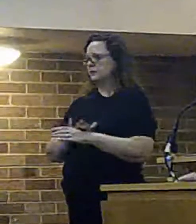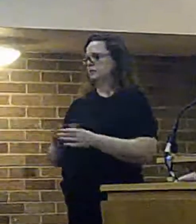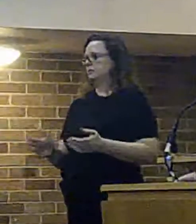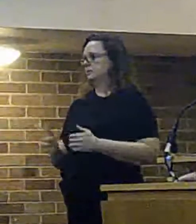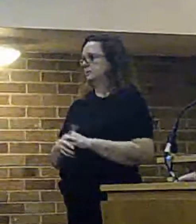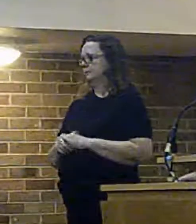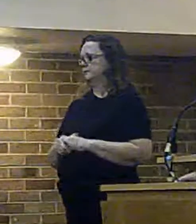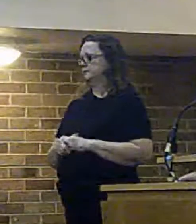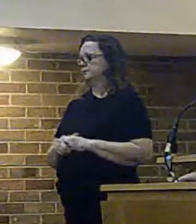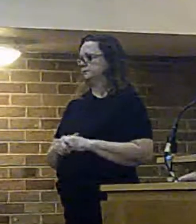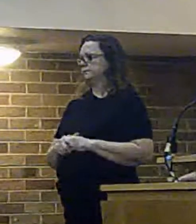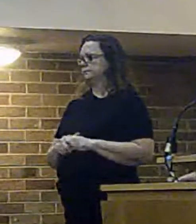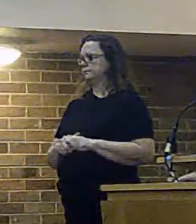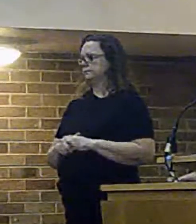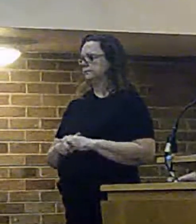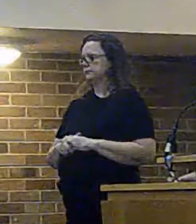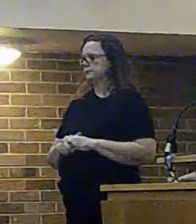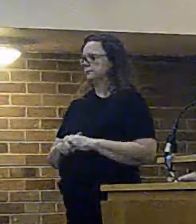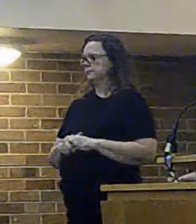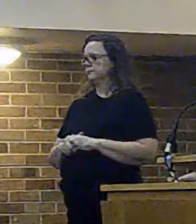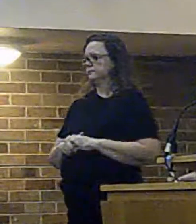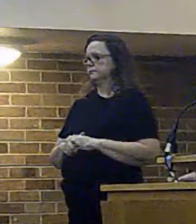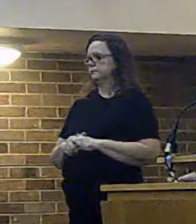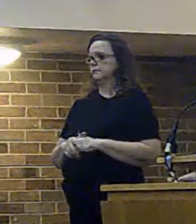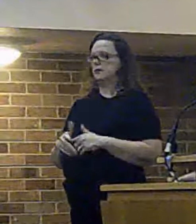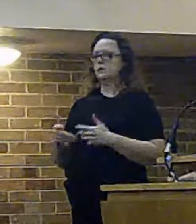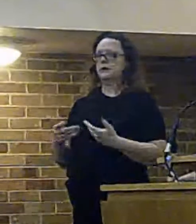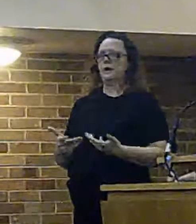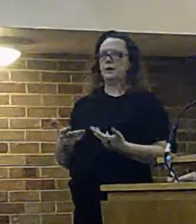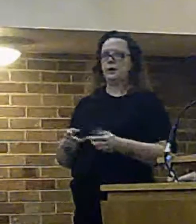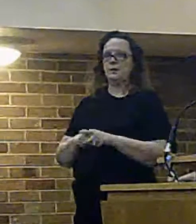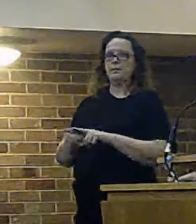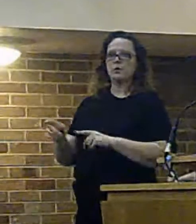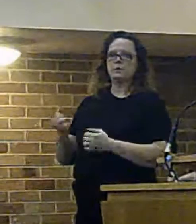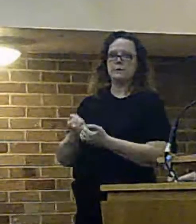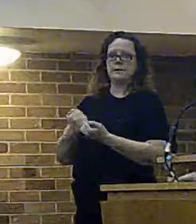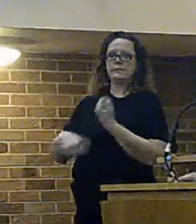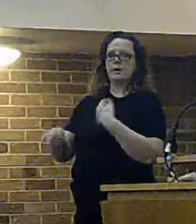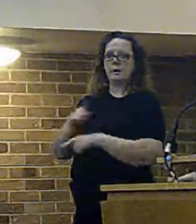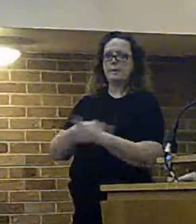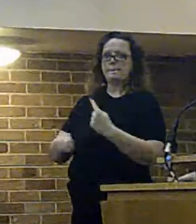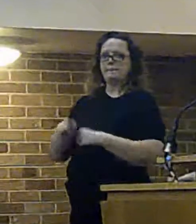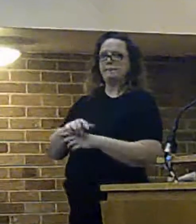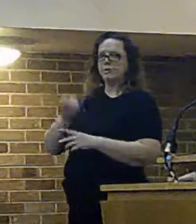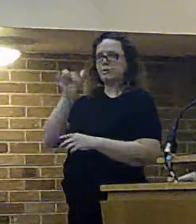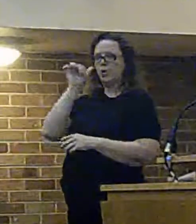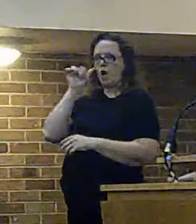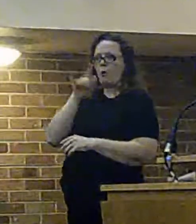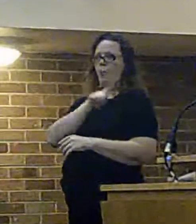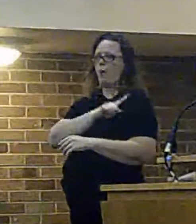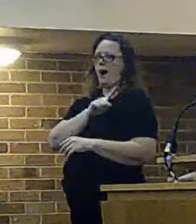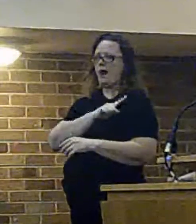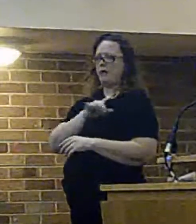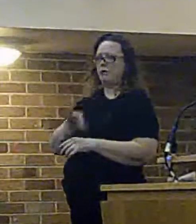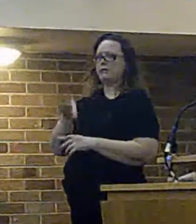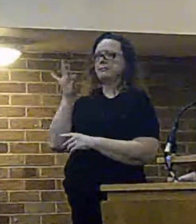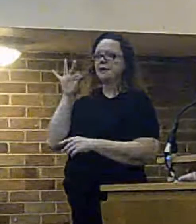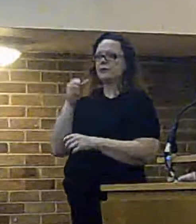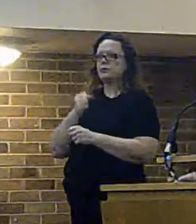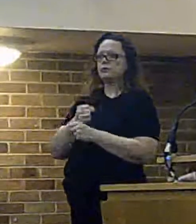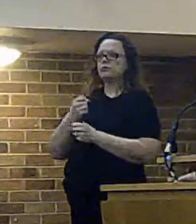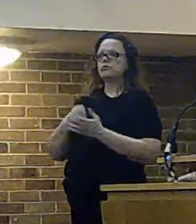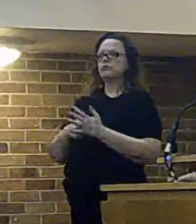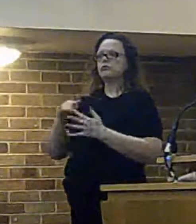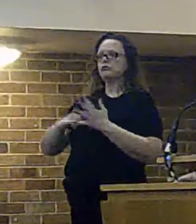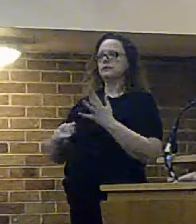what that says to me is the majority of people recognize the operational logic which is that which i'm